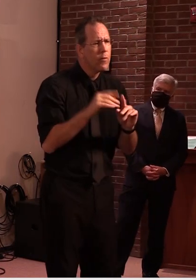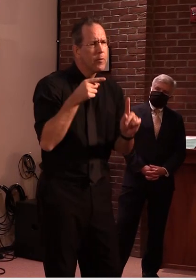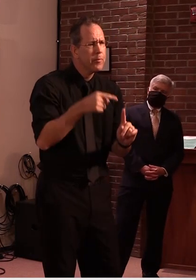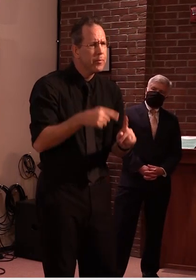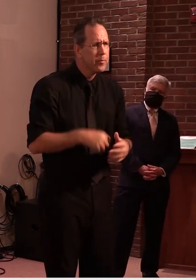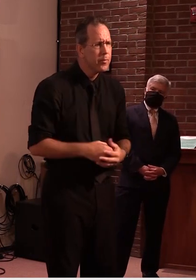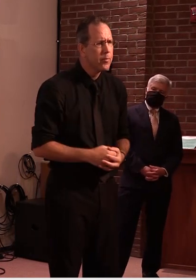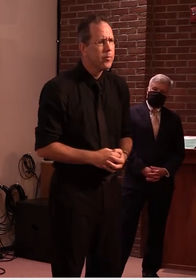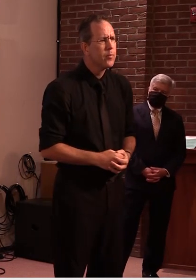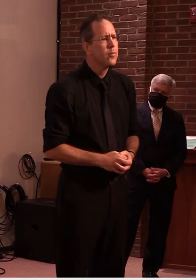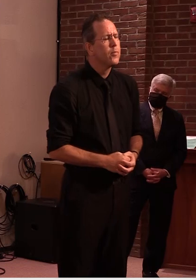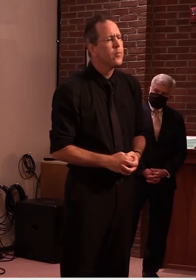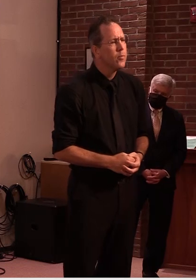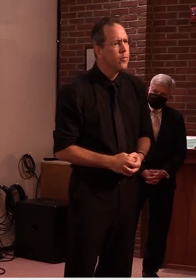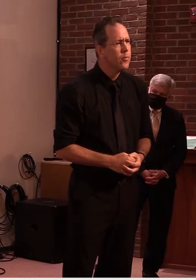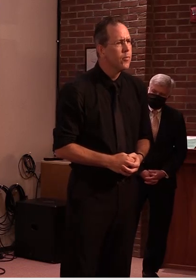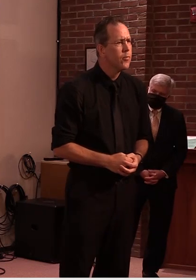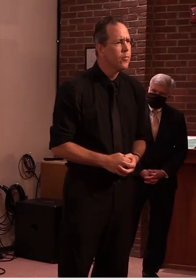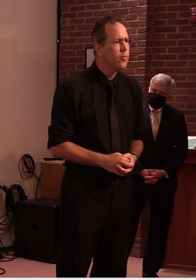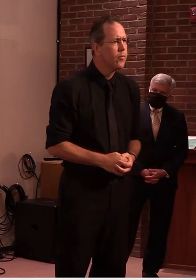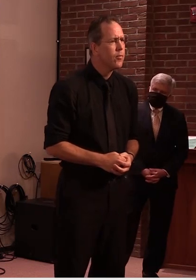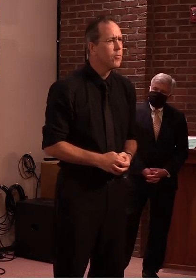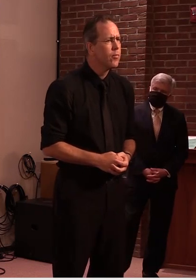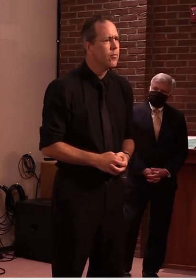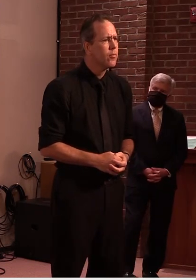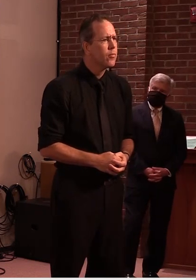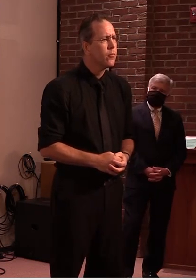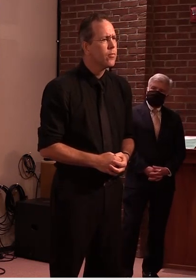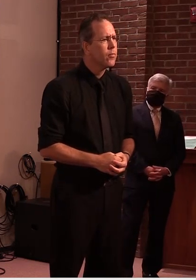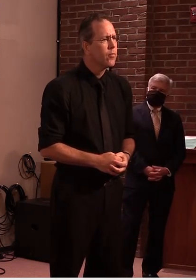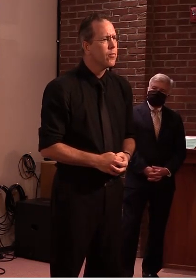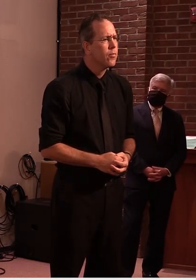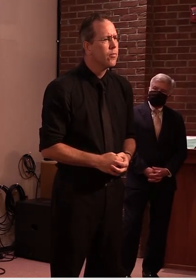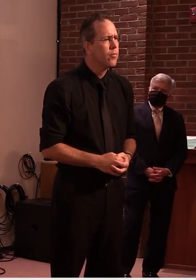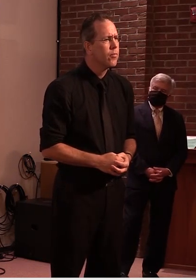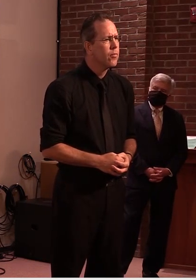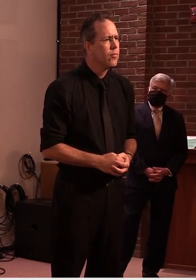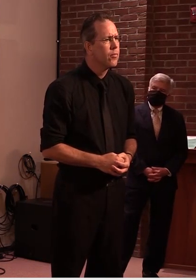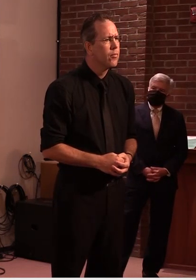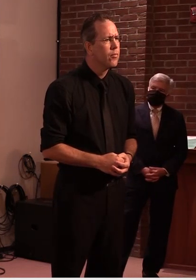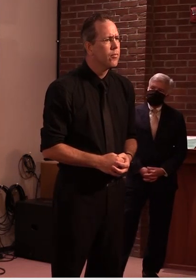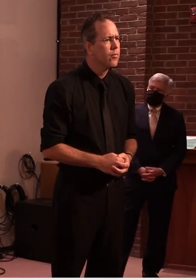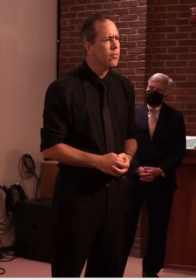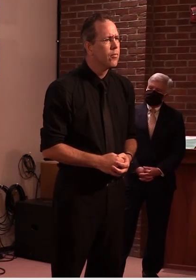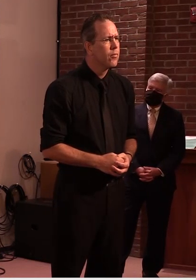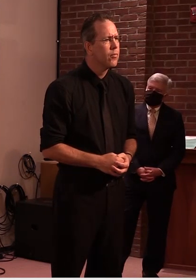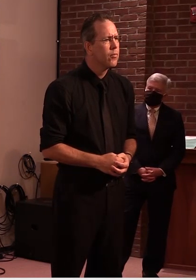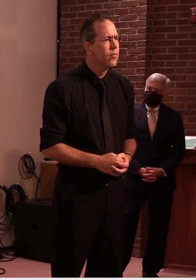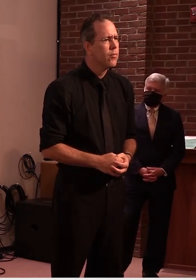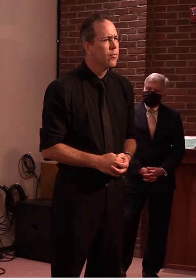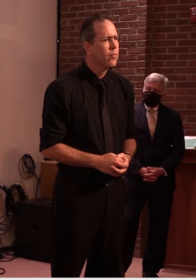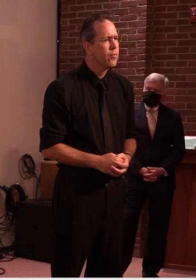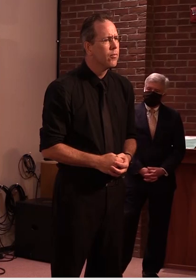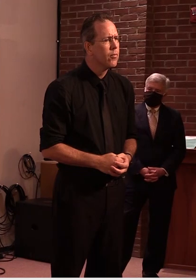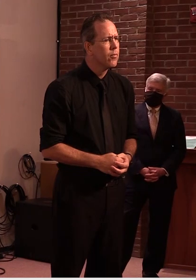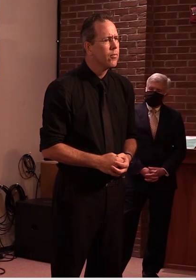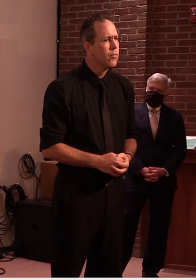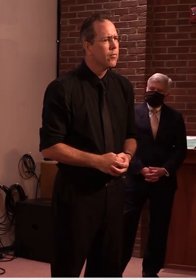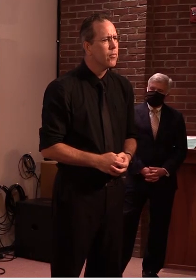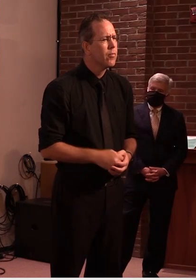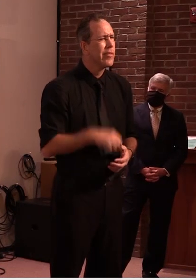change in football i'm just wondering what soccer field hockey you must have some at least preliminary information on what those are going to take